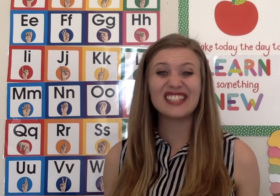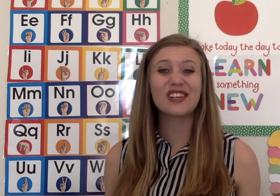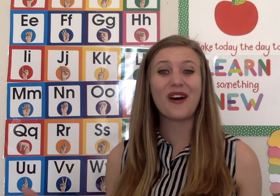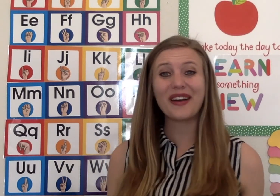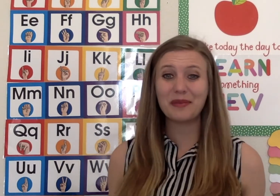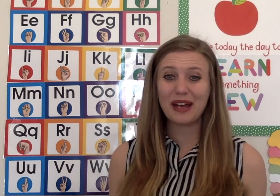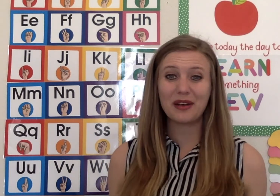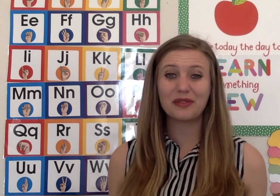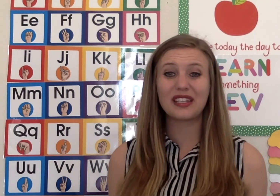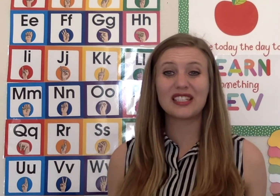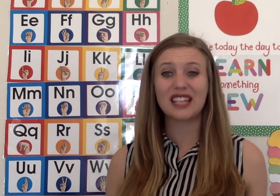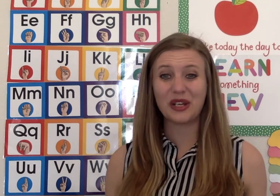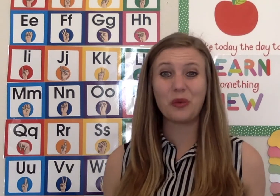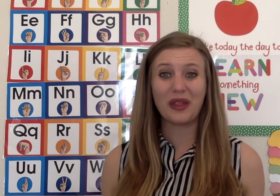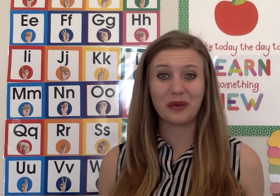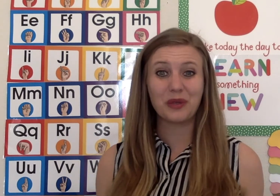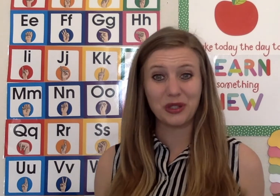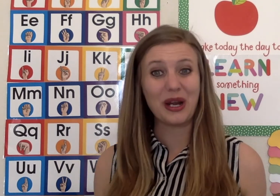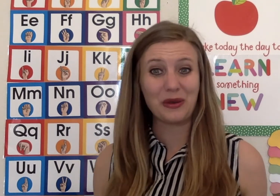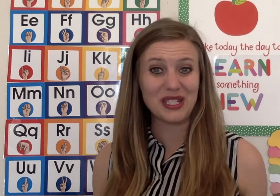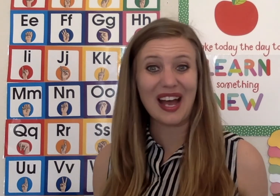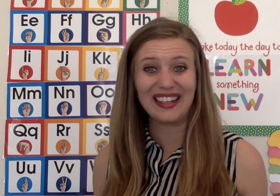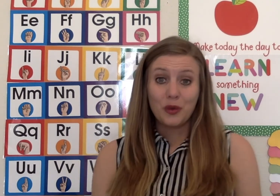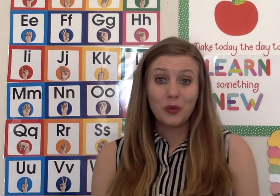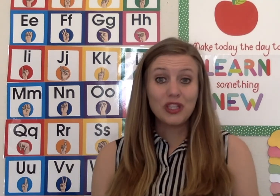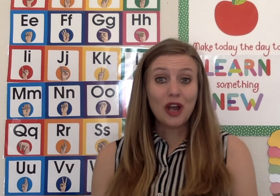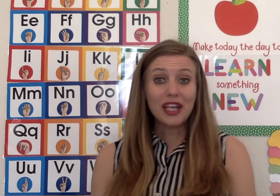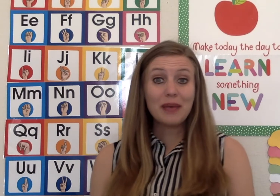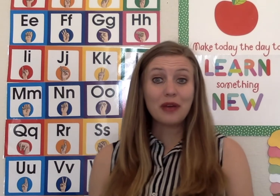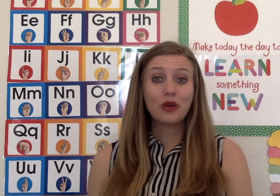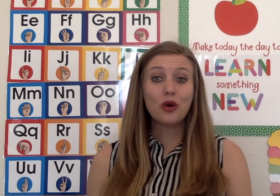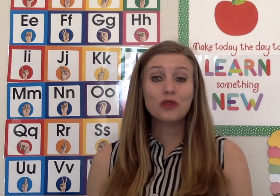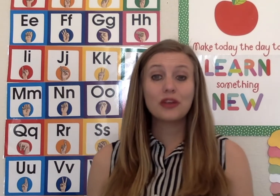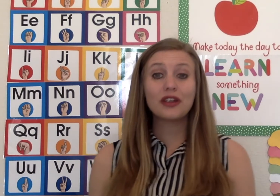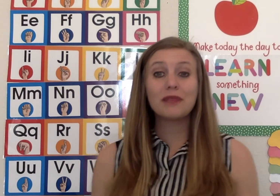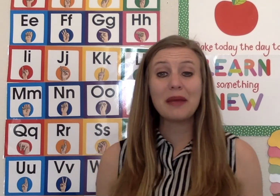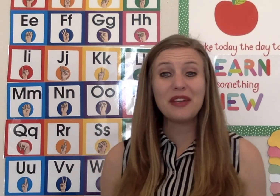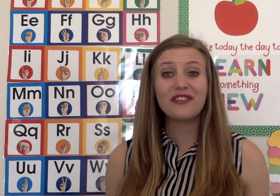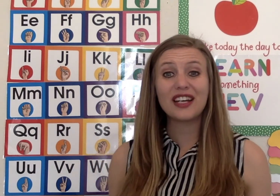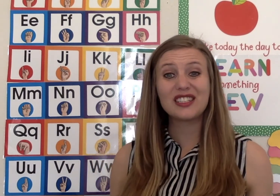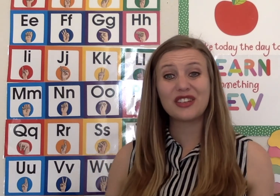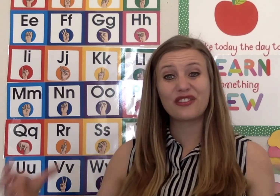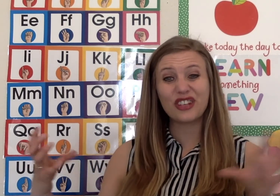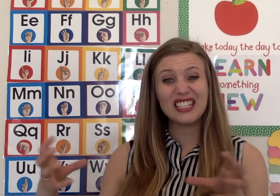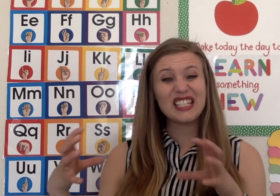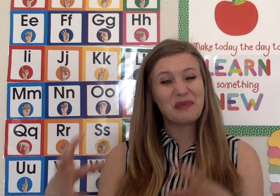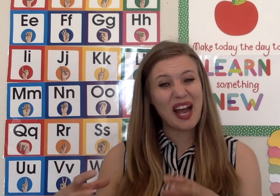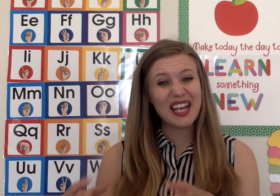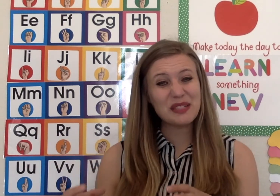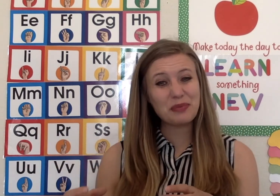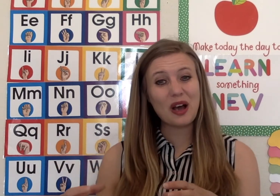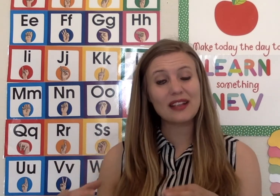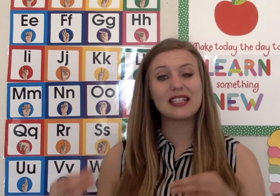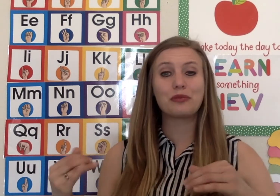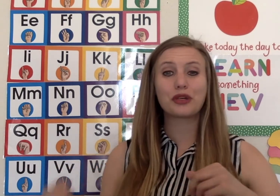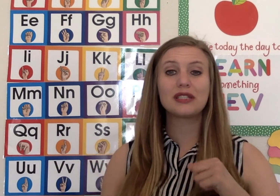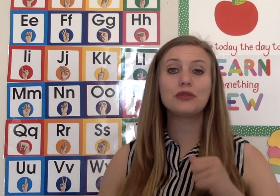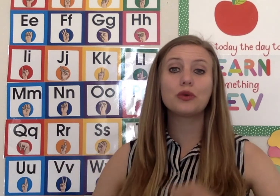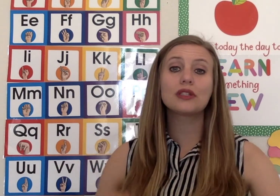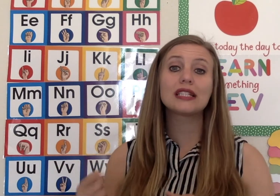talk about the sunny weather when you're outside. When talking about cold weather, it might be fun to freeze some ice blocks and bring some tools to